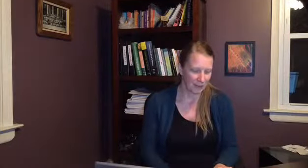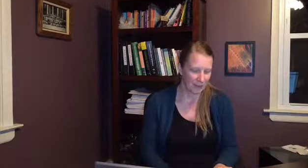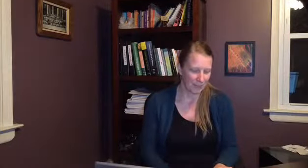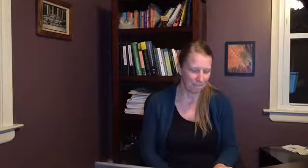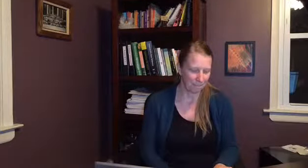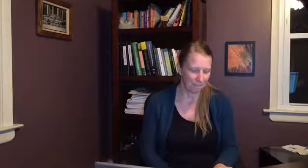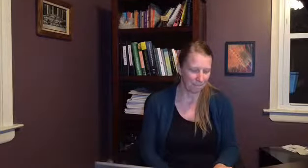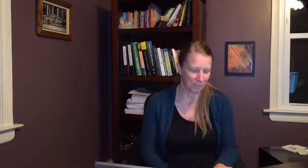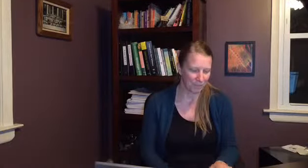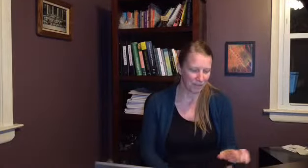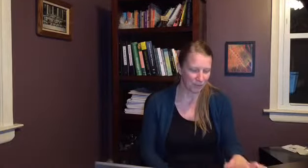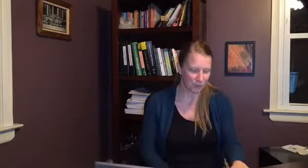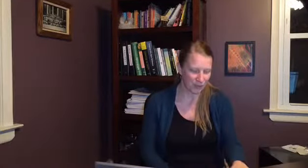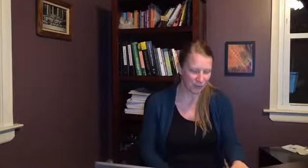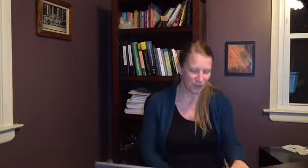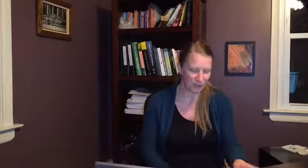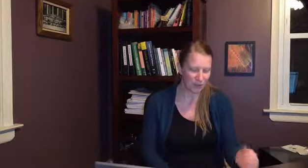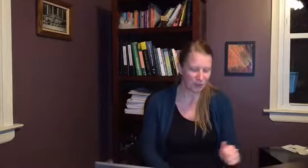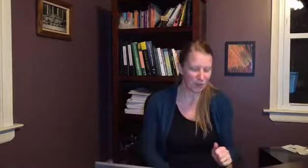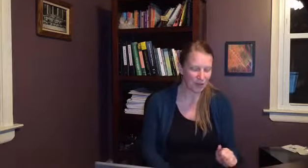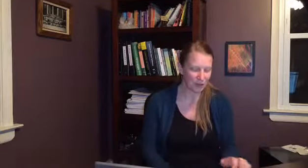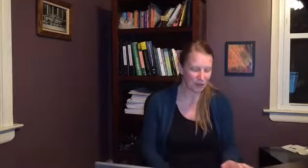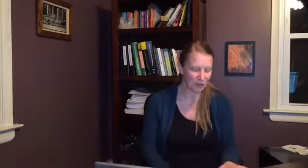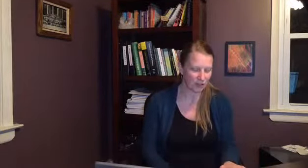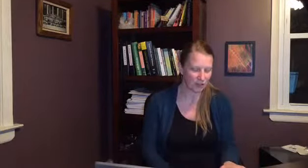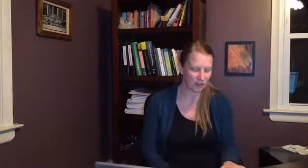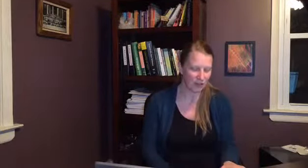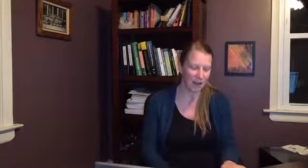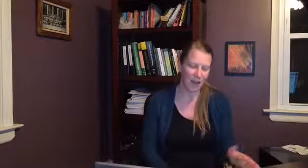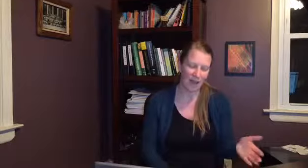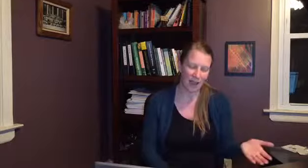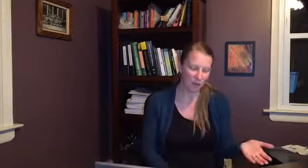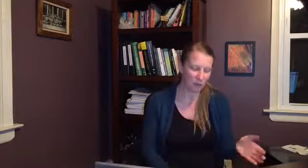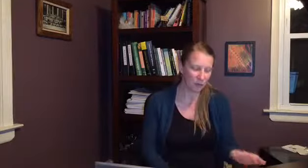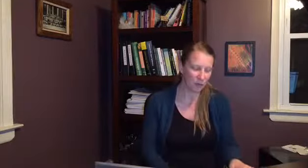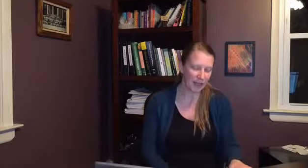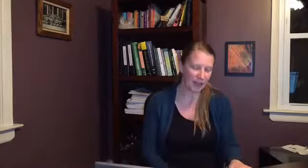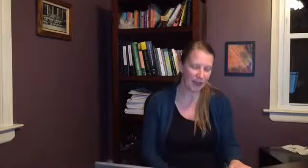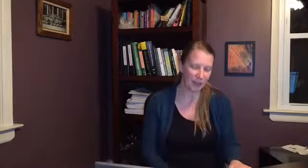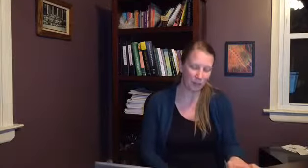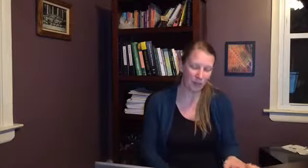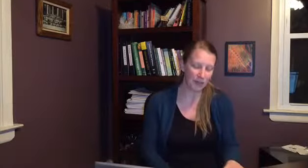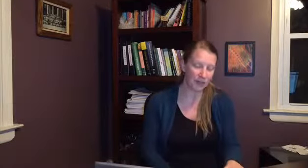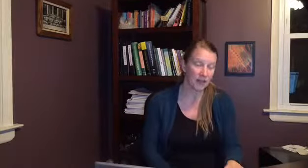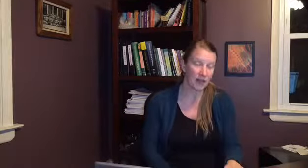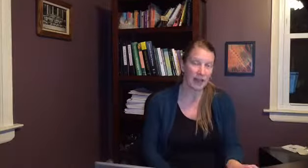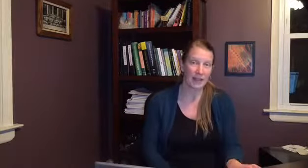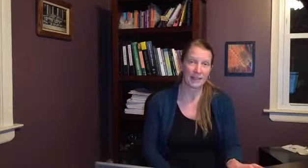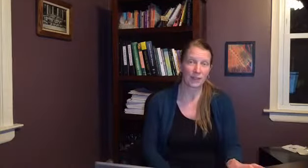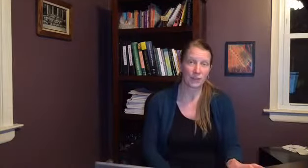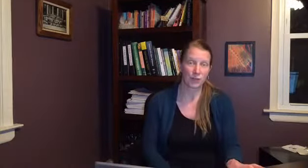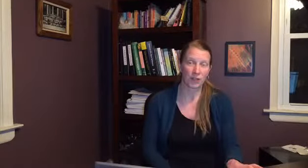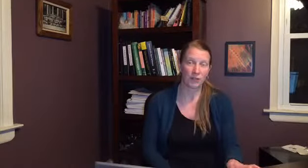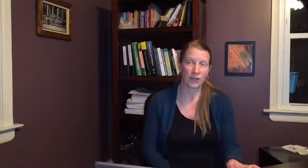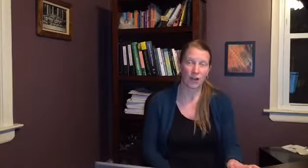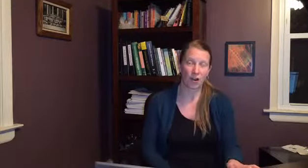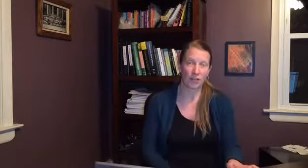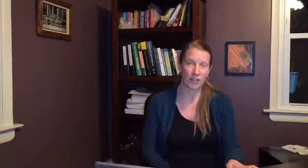um i answered that question i have so many questions here about how often will i get outbreaks again that's really really hard to